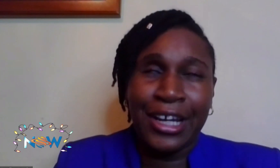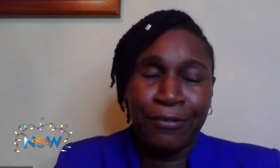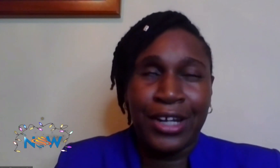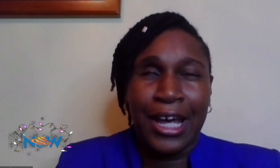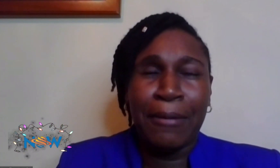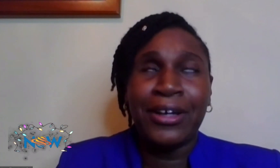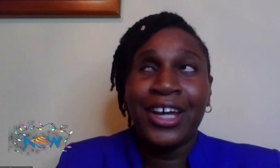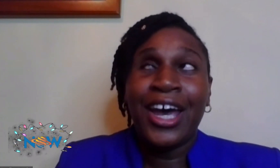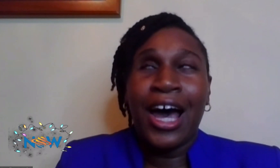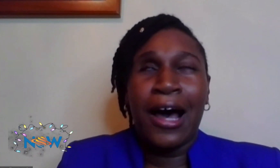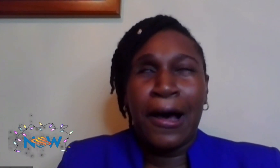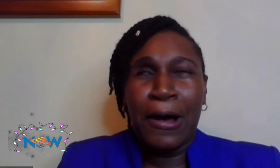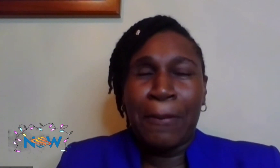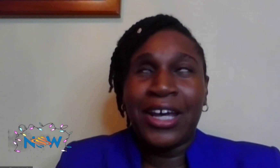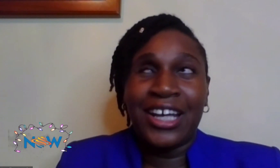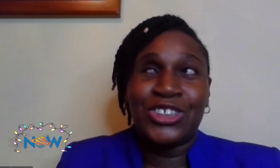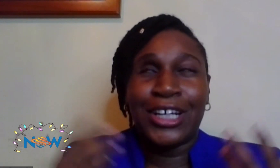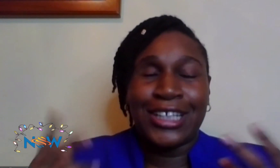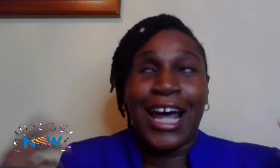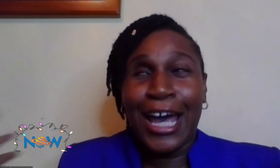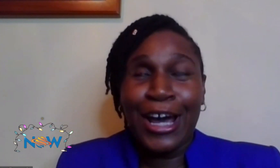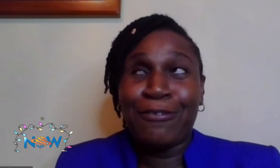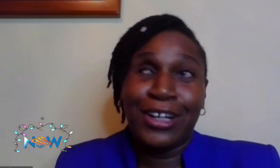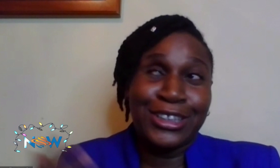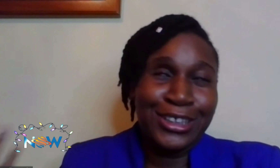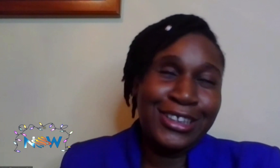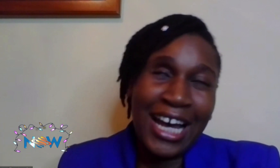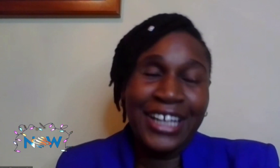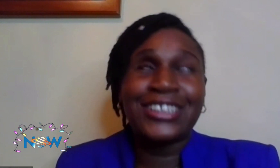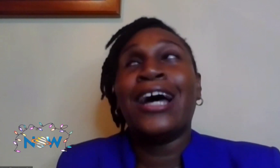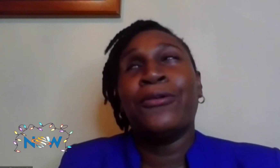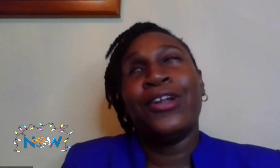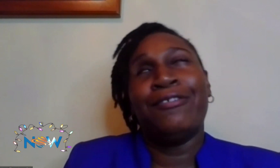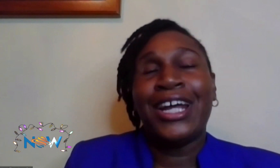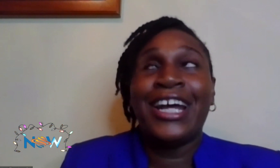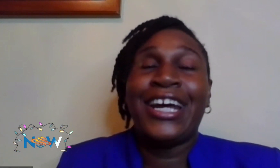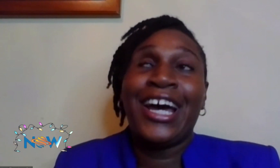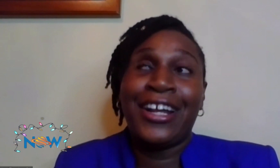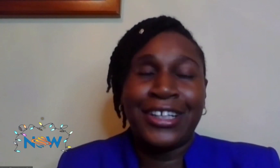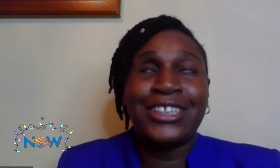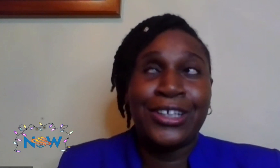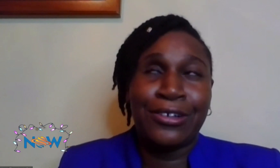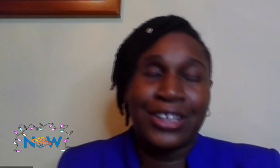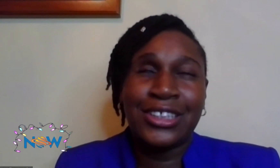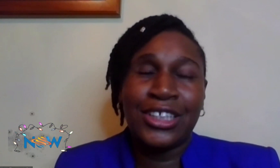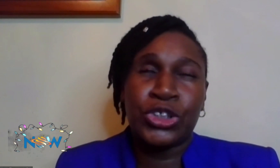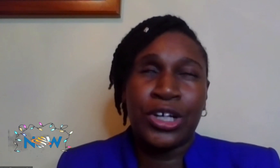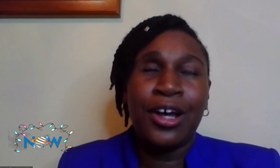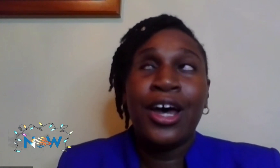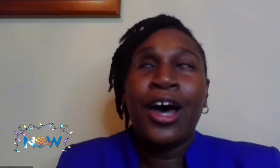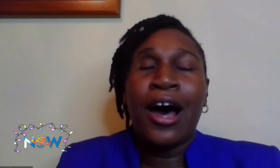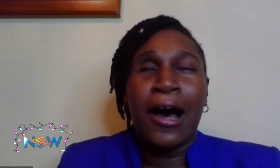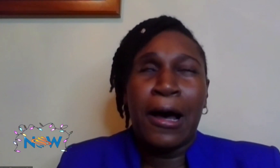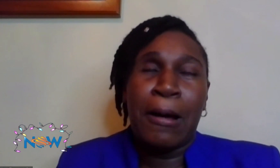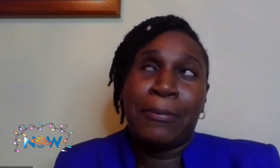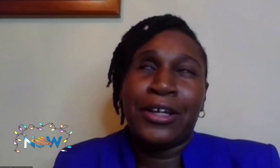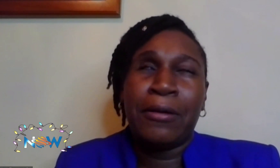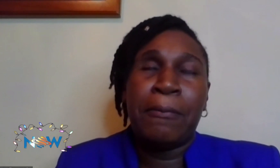a new thing for them. It's just that I have a little sight and all of that. And I had an itinerant teacher,